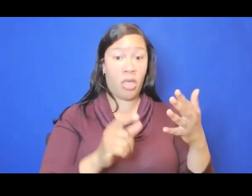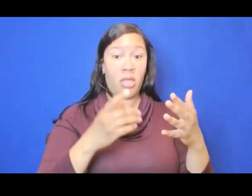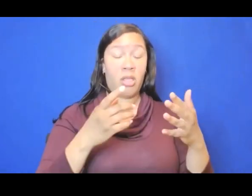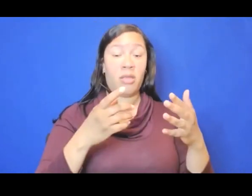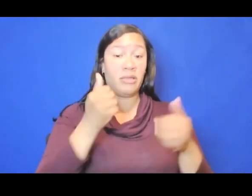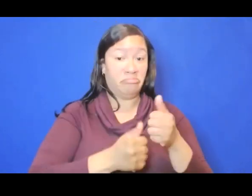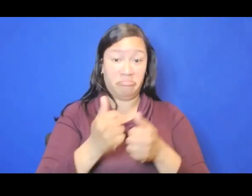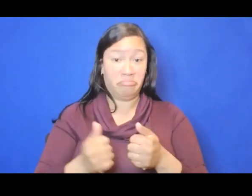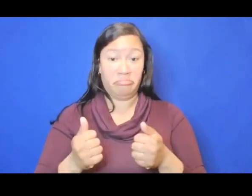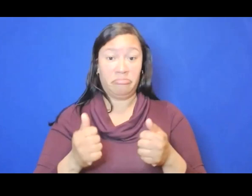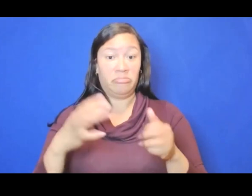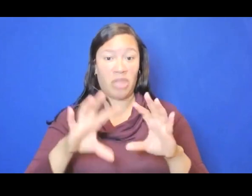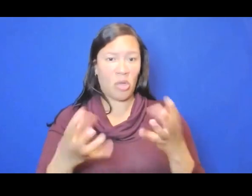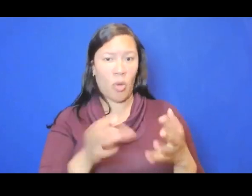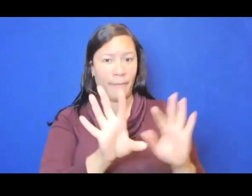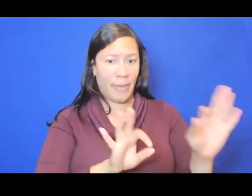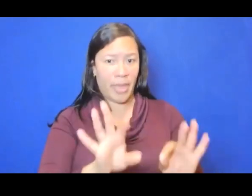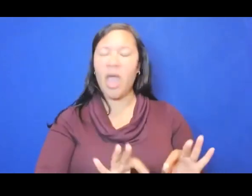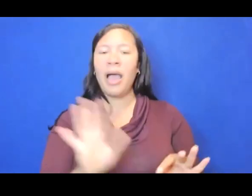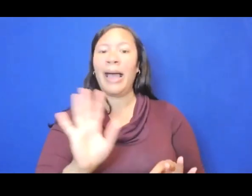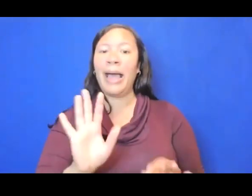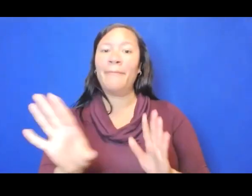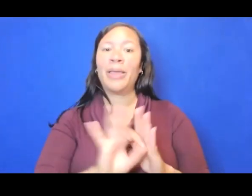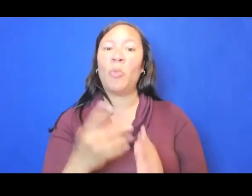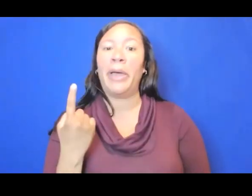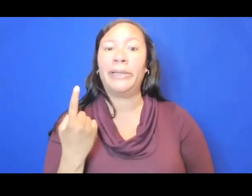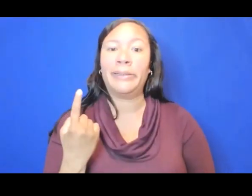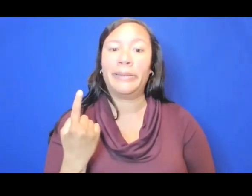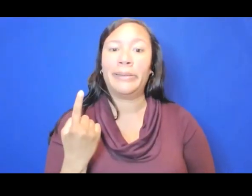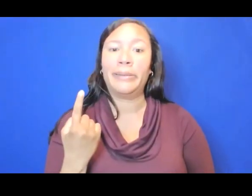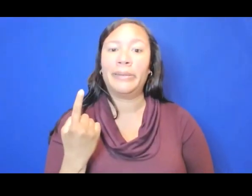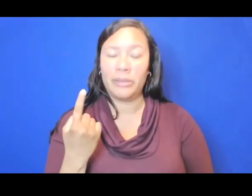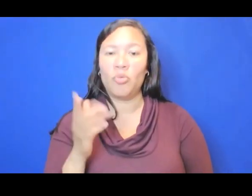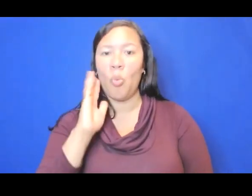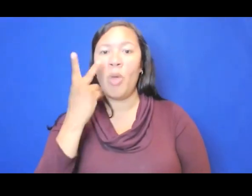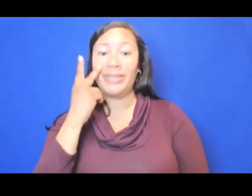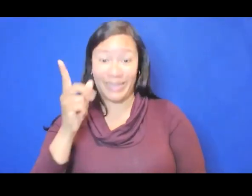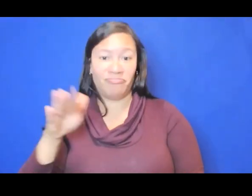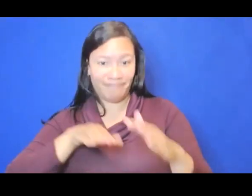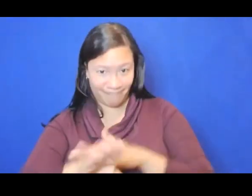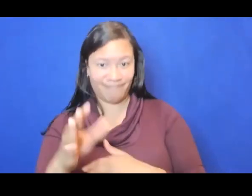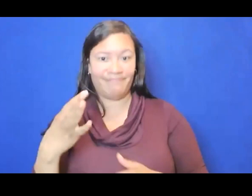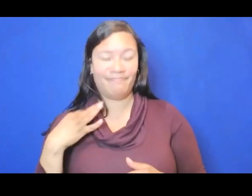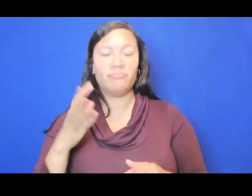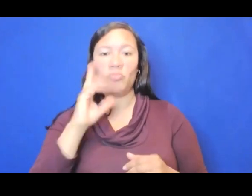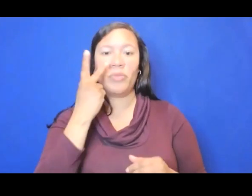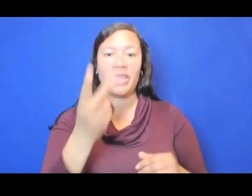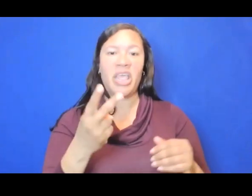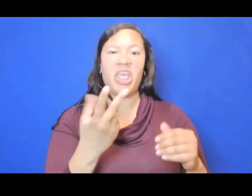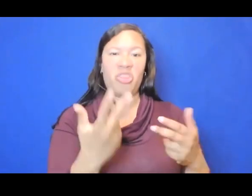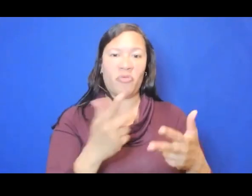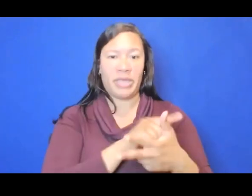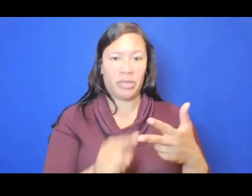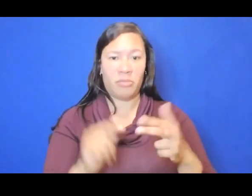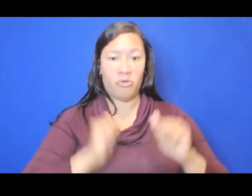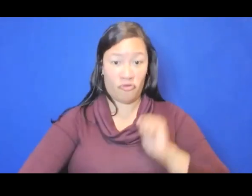category you would like your application to be considered in. So you'll see when you log into the application that there are the three main categories, performing